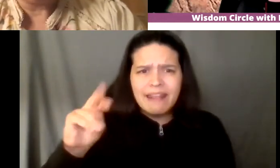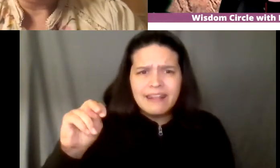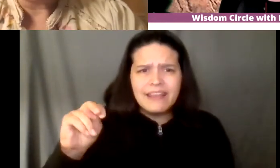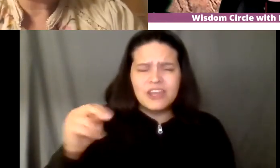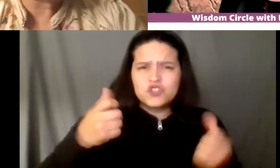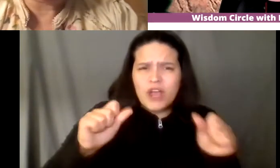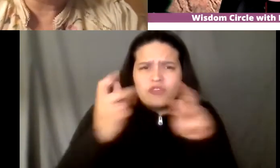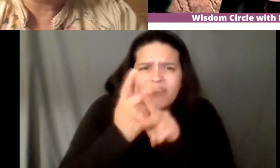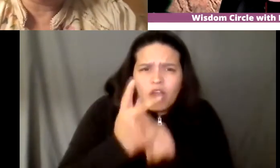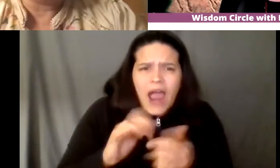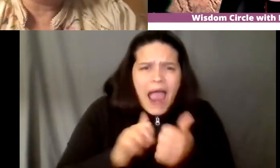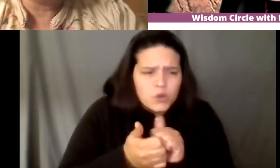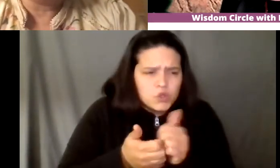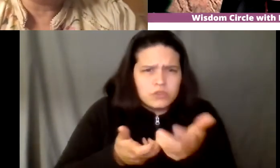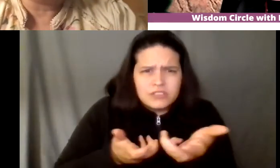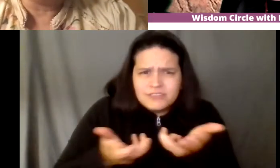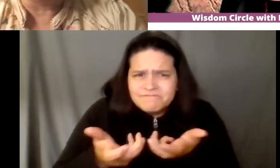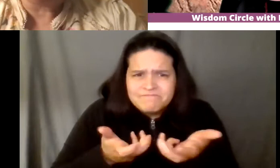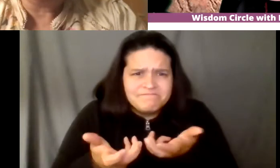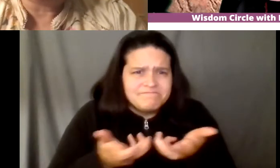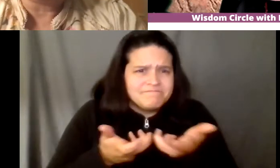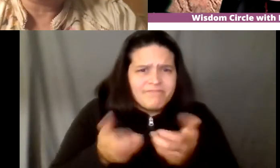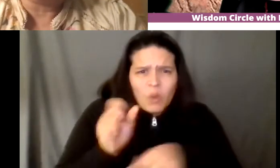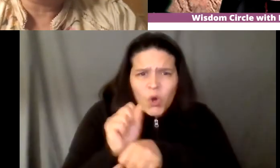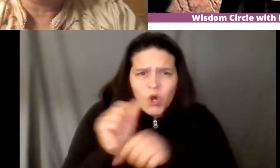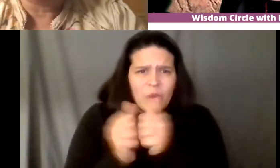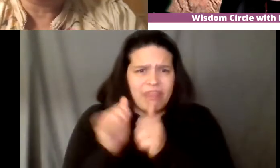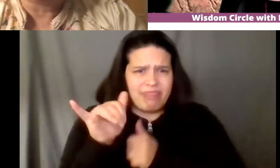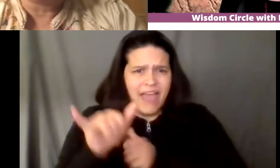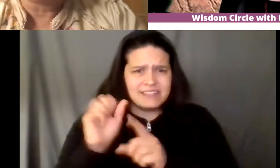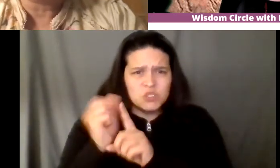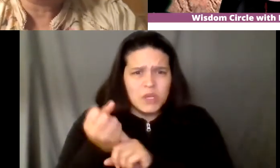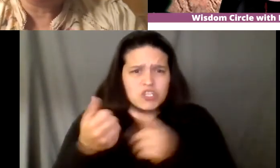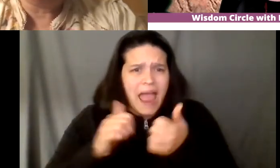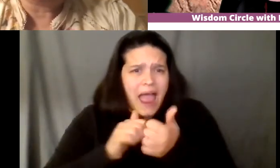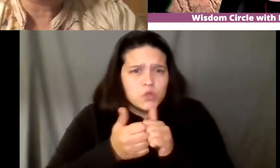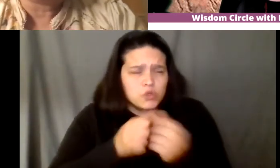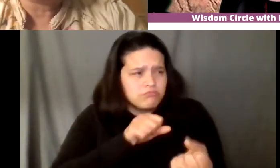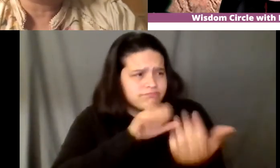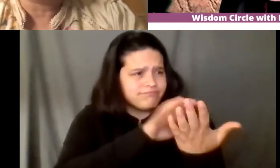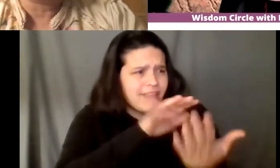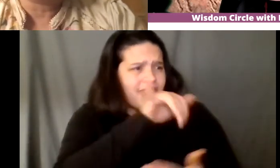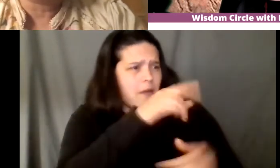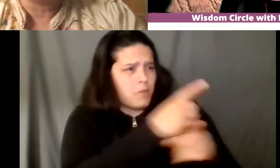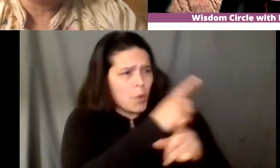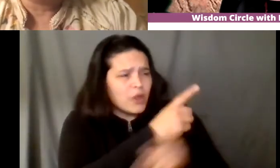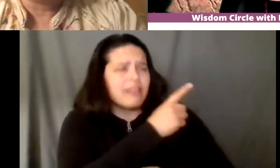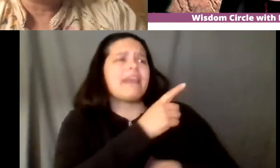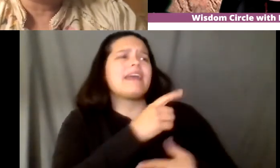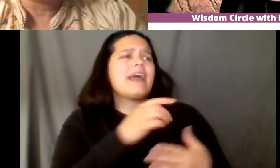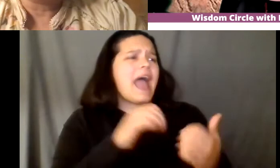how how to work with that and how to address that and how to think about it right like we see